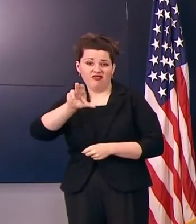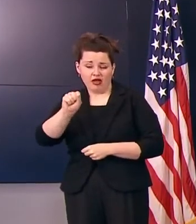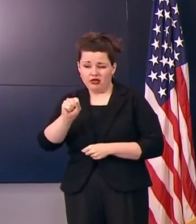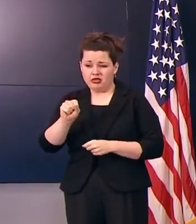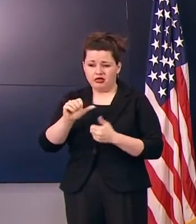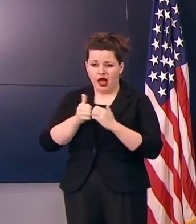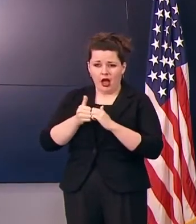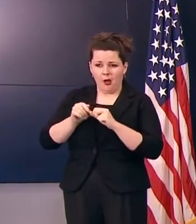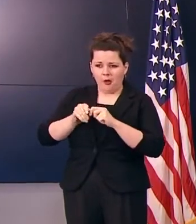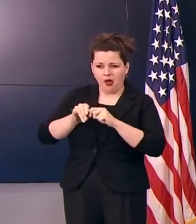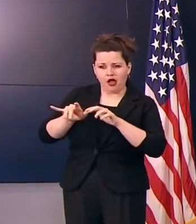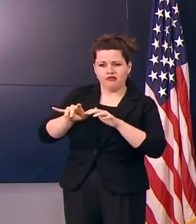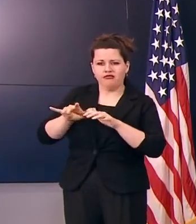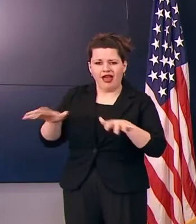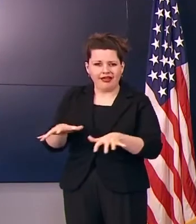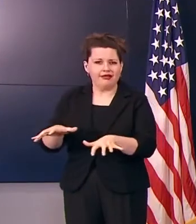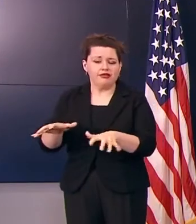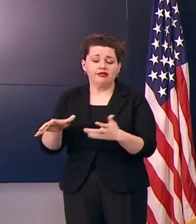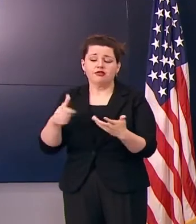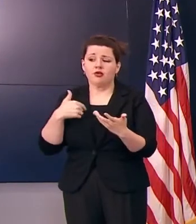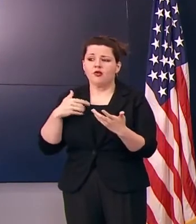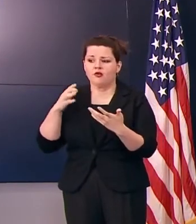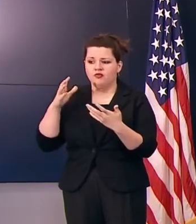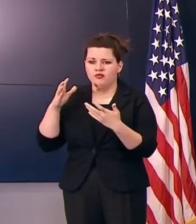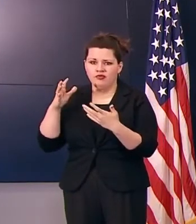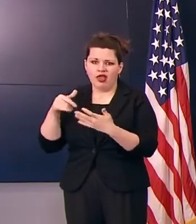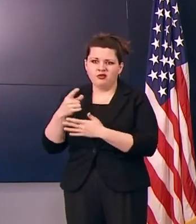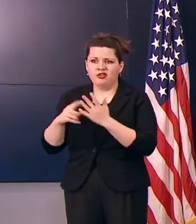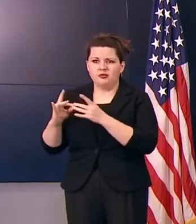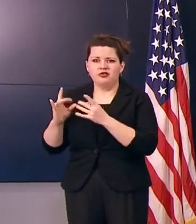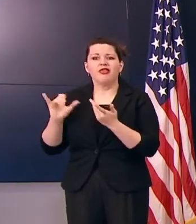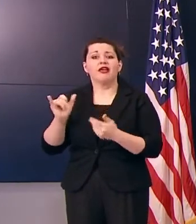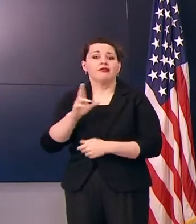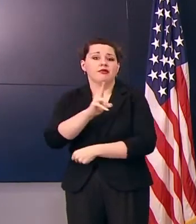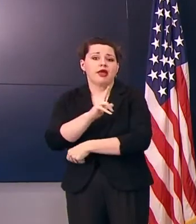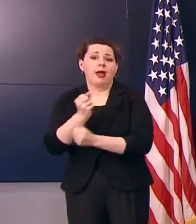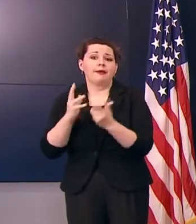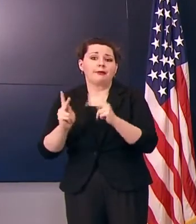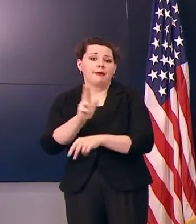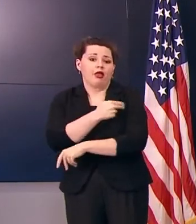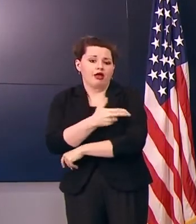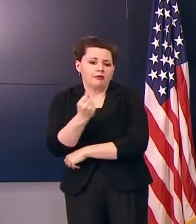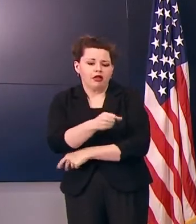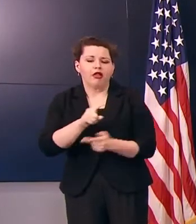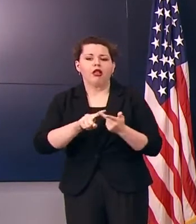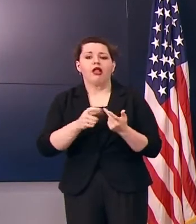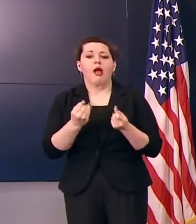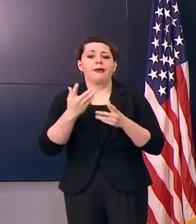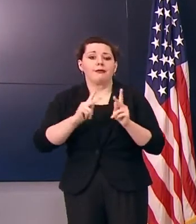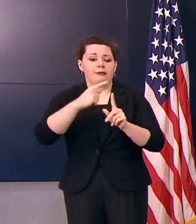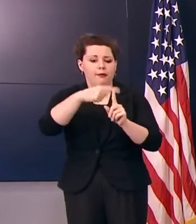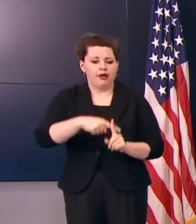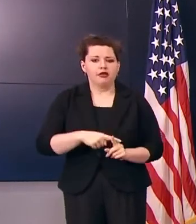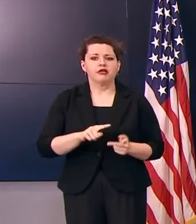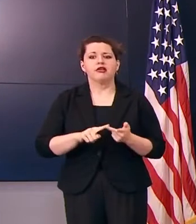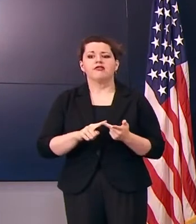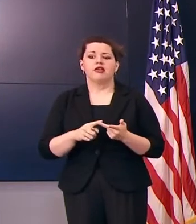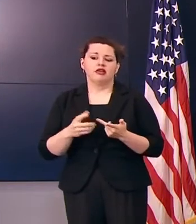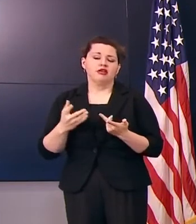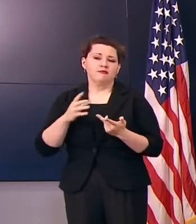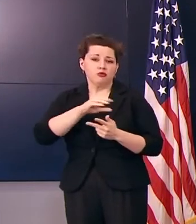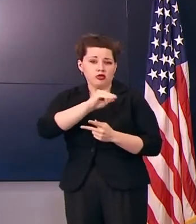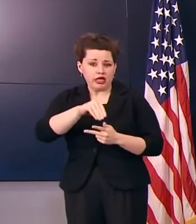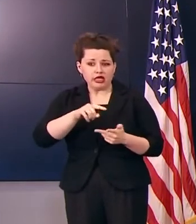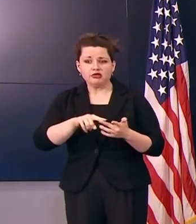the elements that Governor Reynolds mentioned, right? So things like hospitalization, case counts, percent positivity of tests.